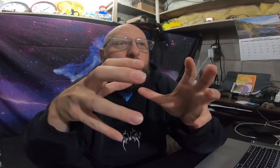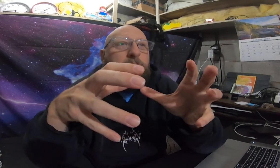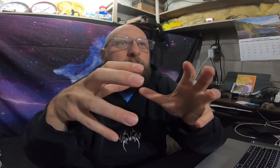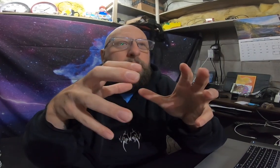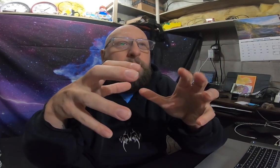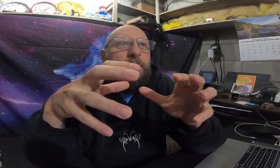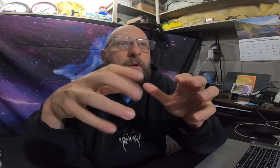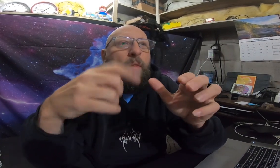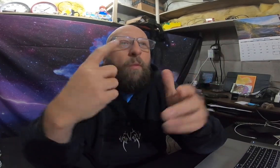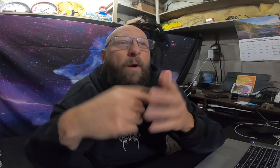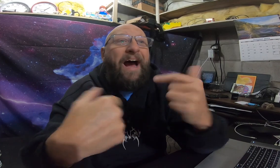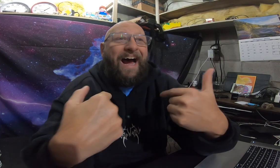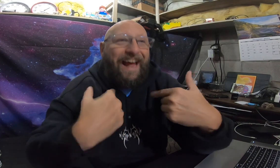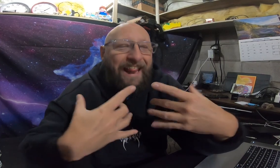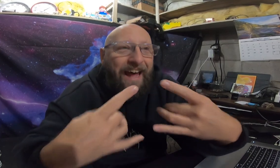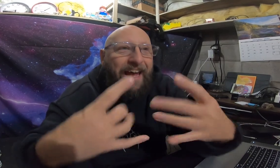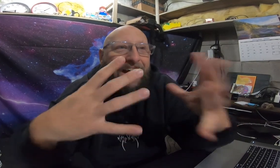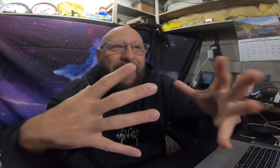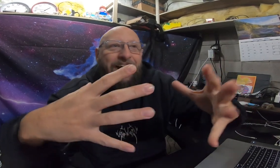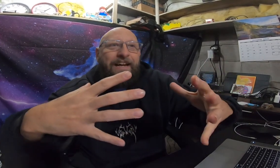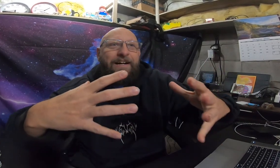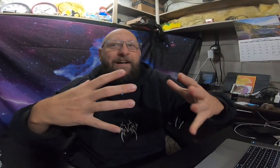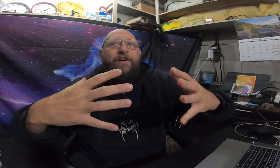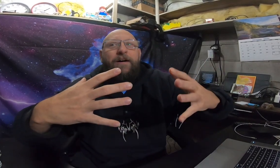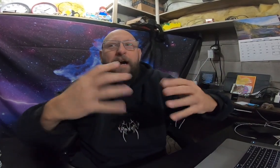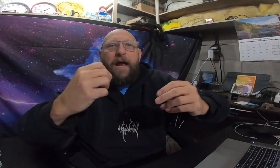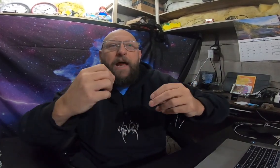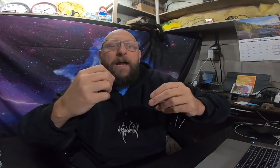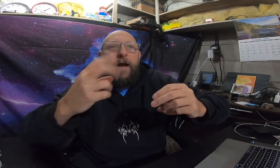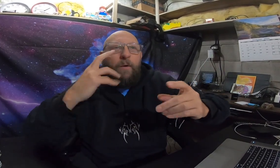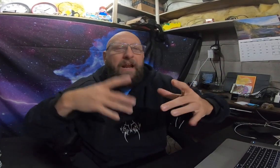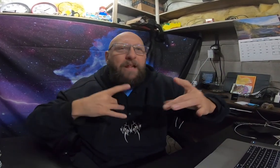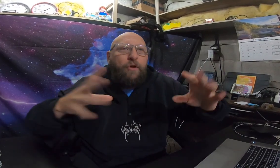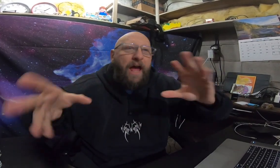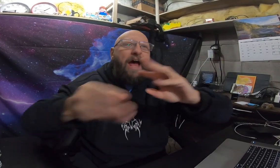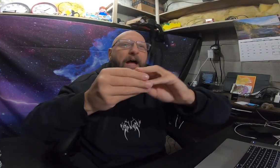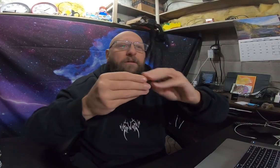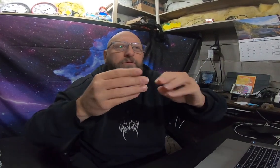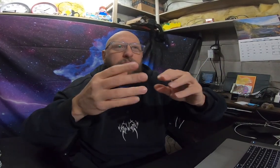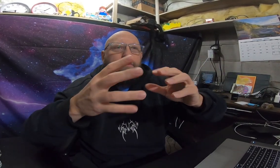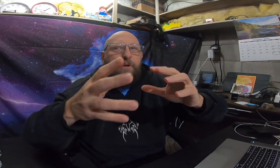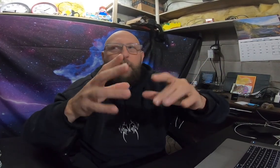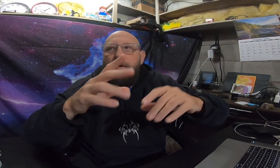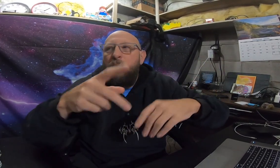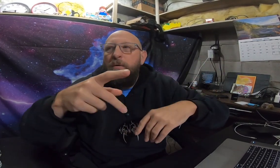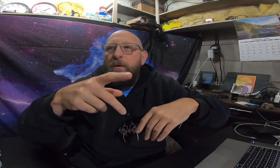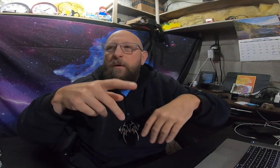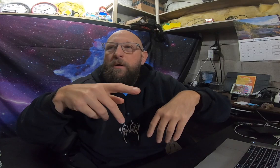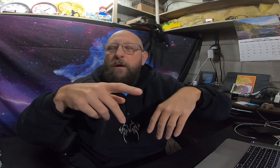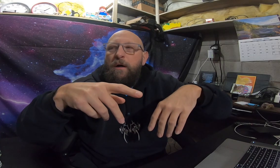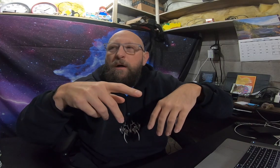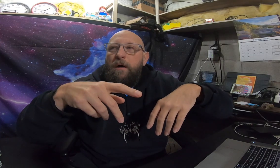what i like and i would like to add you know uh